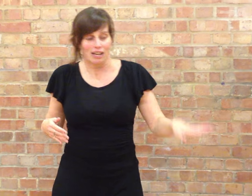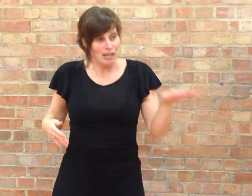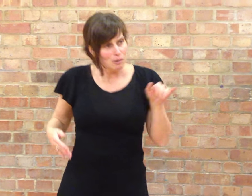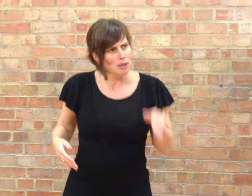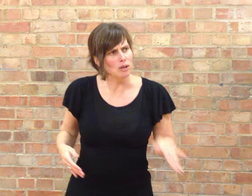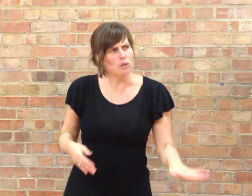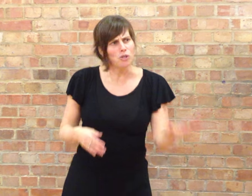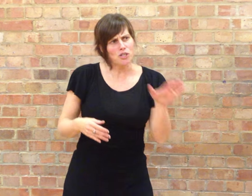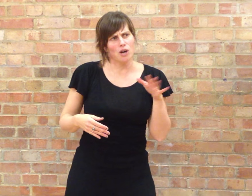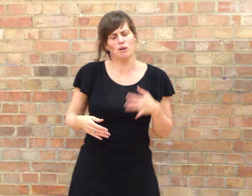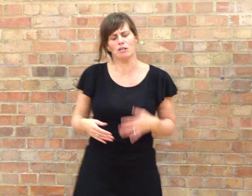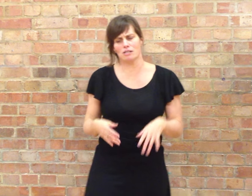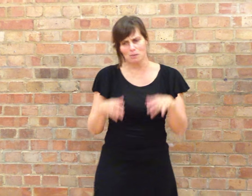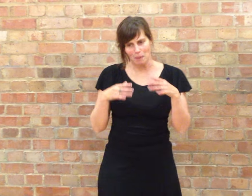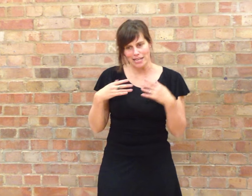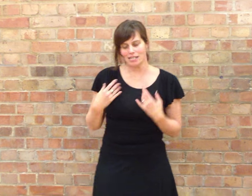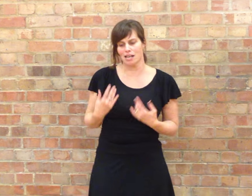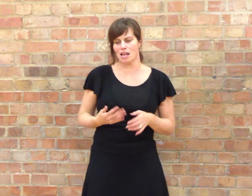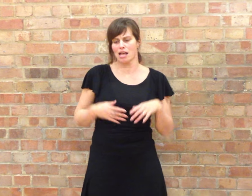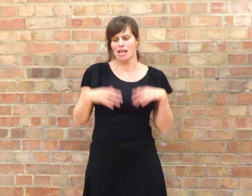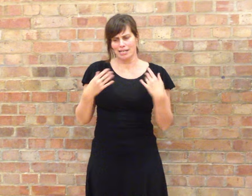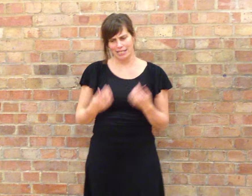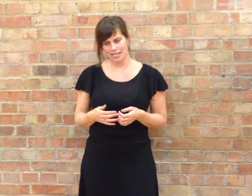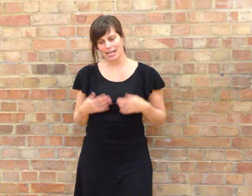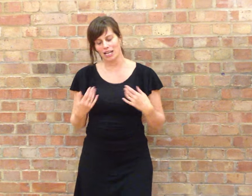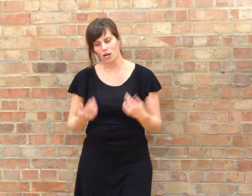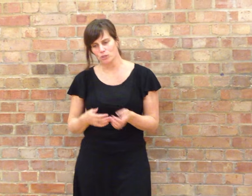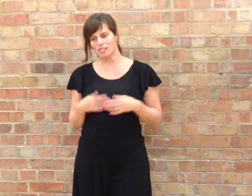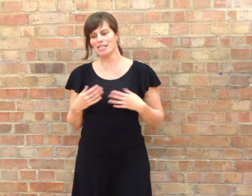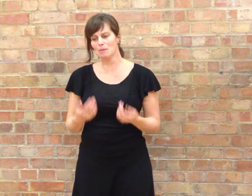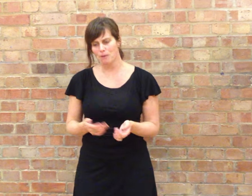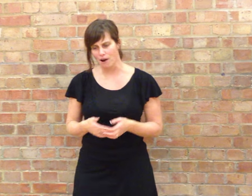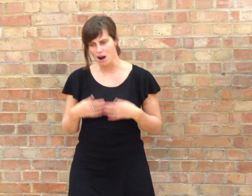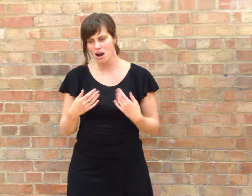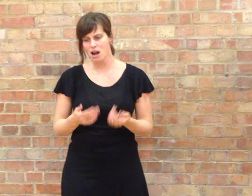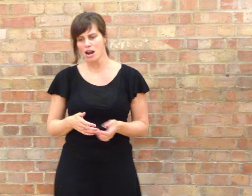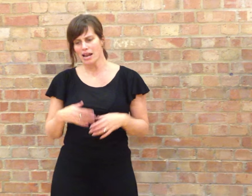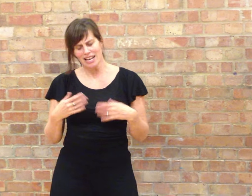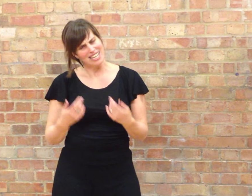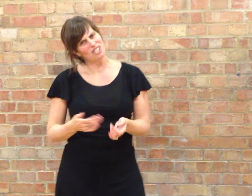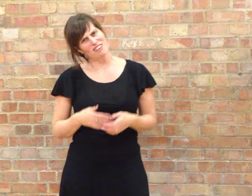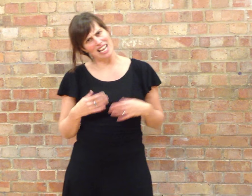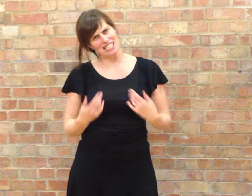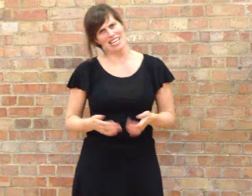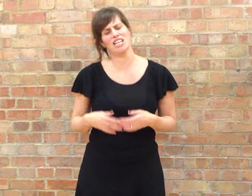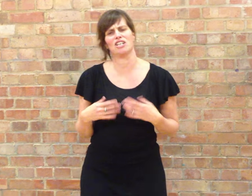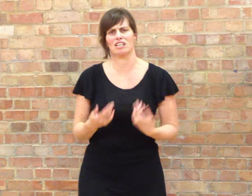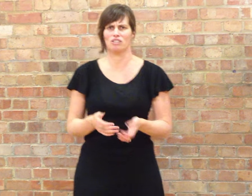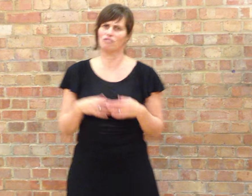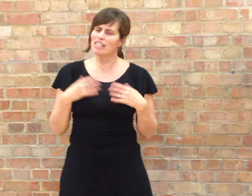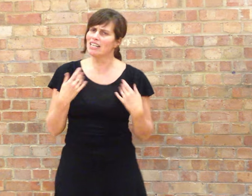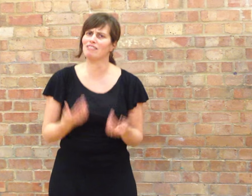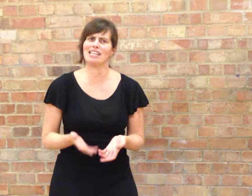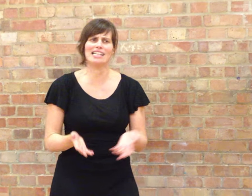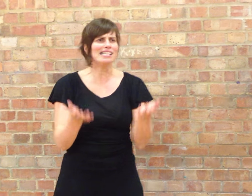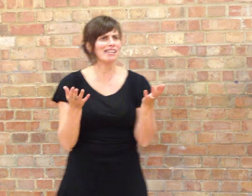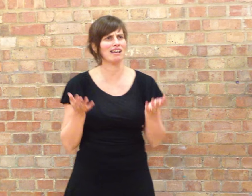but also with space that you can go deeper into relaxation, to really releasing